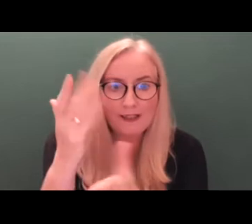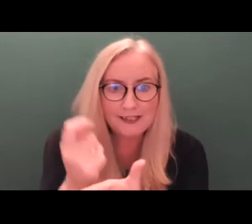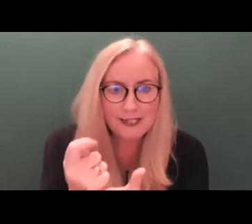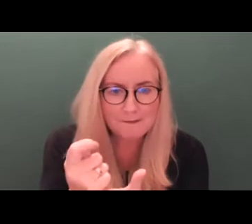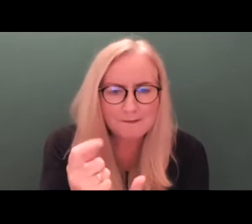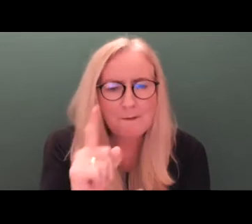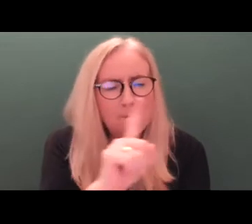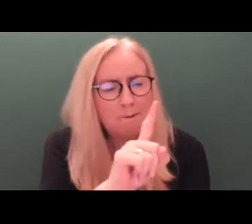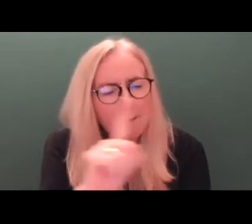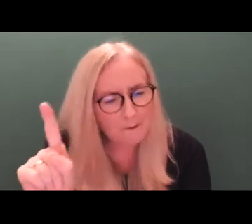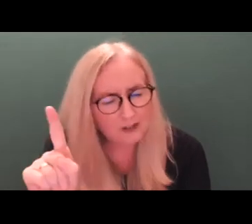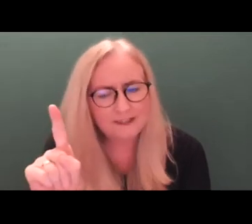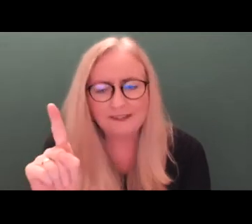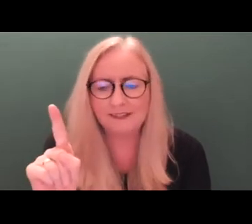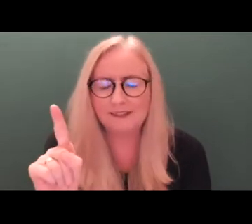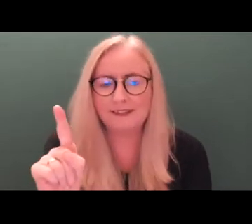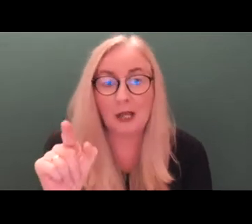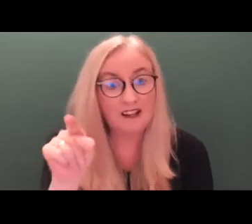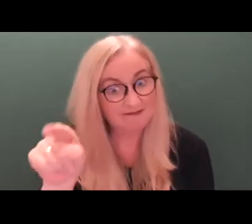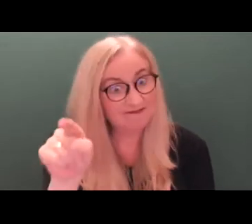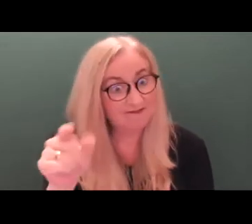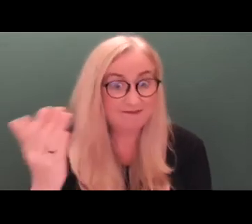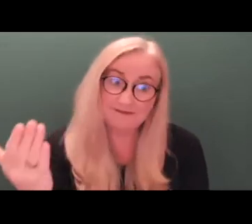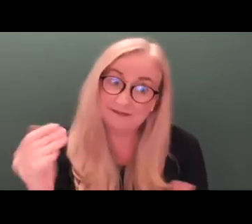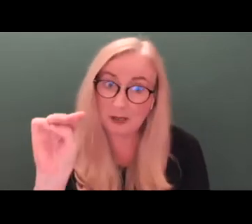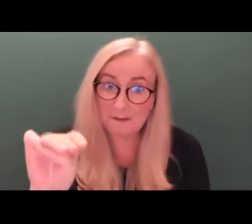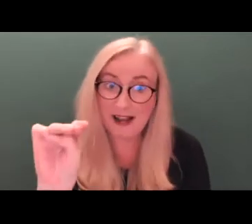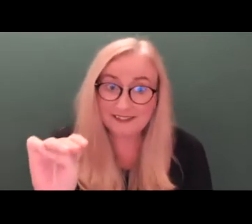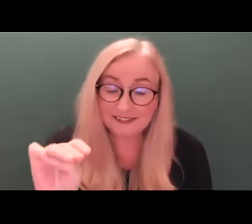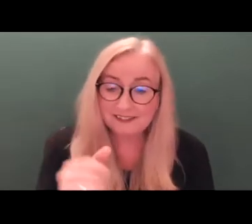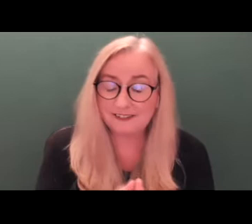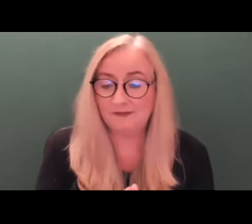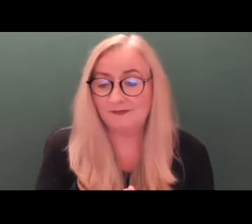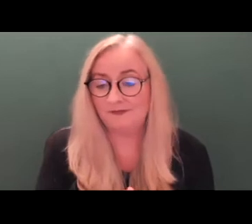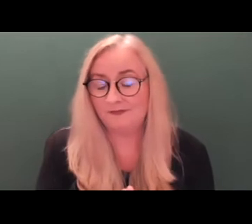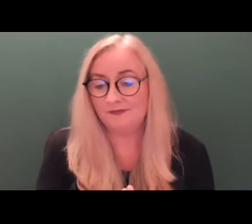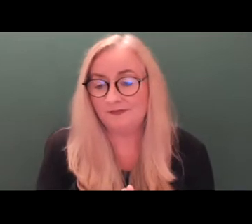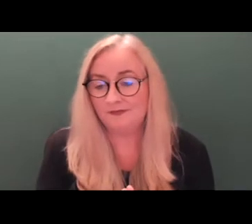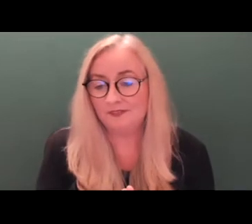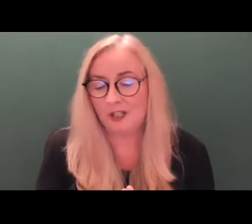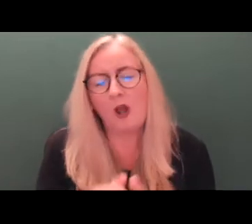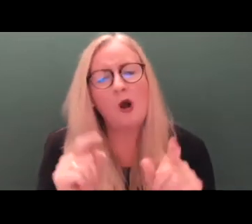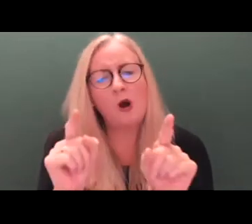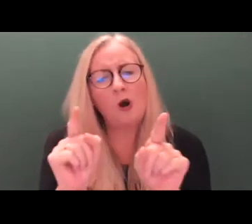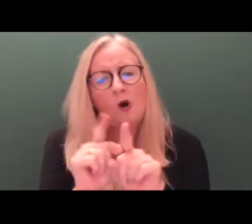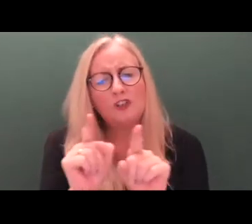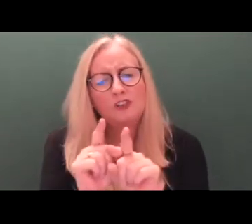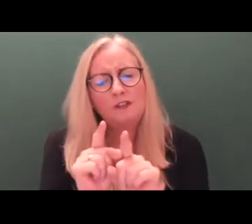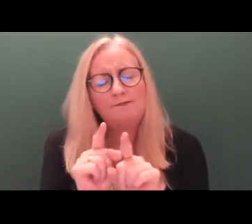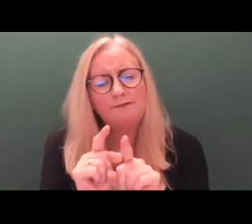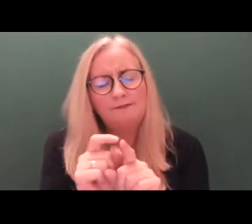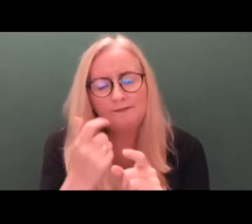But they might. And have to try harder